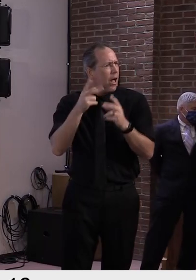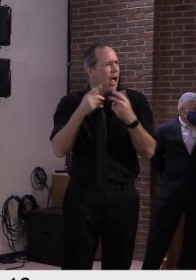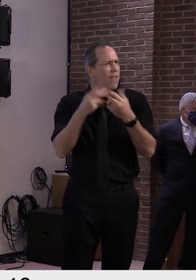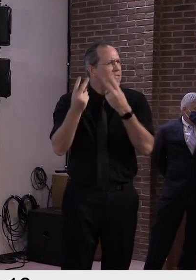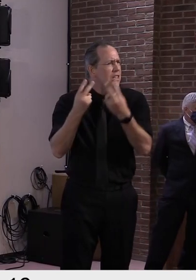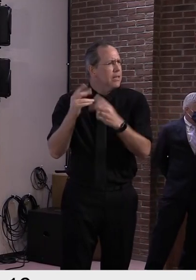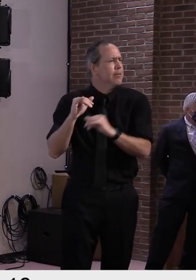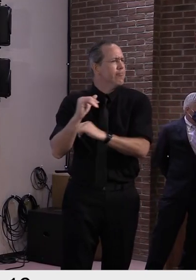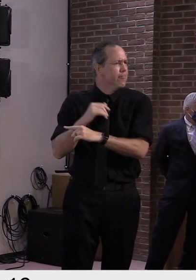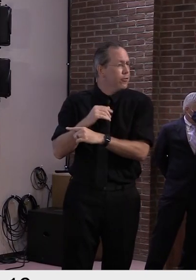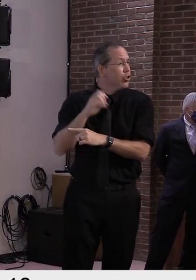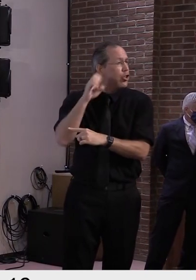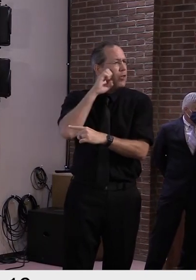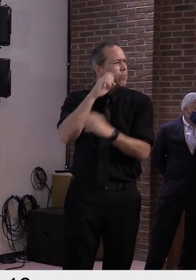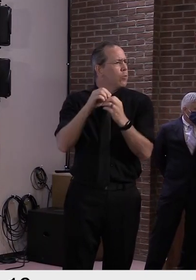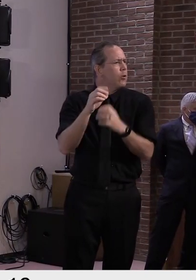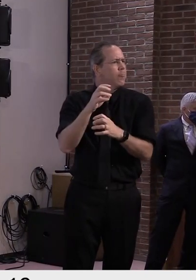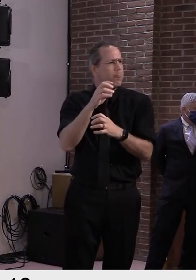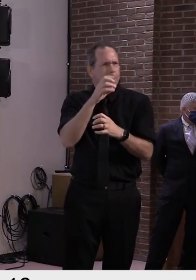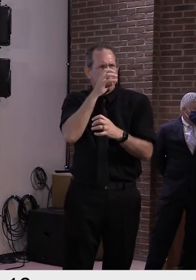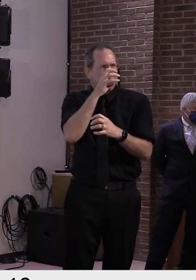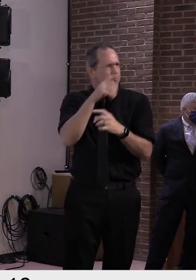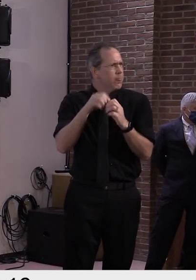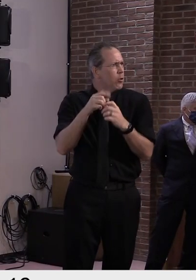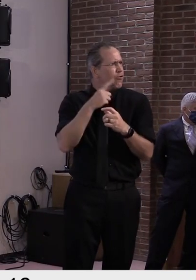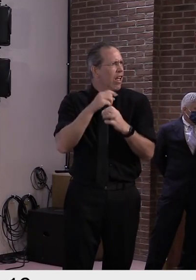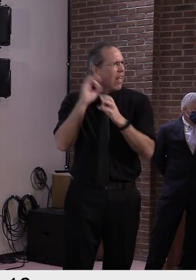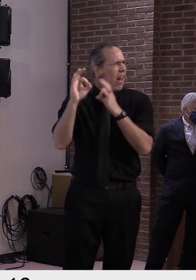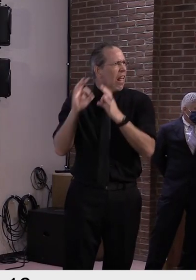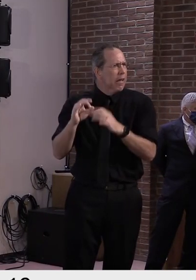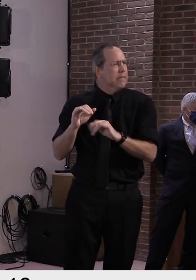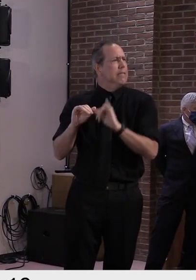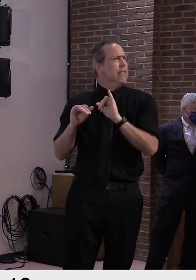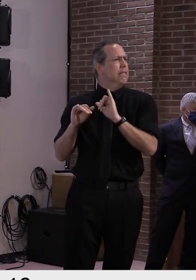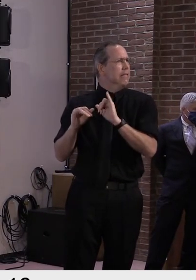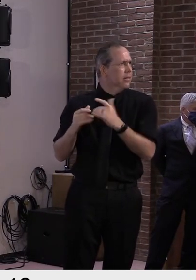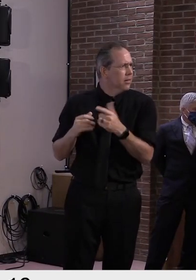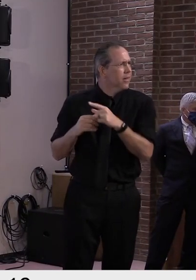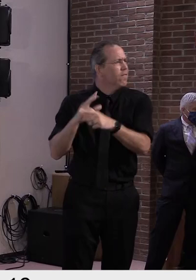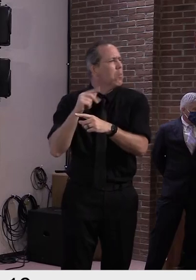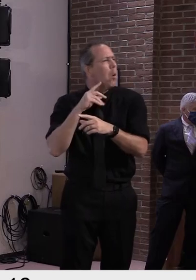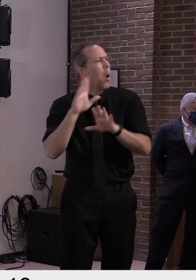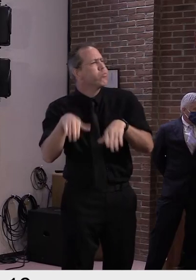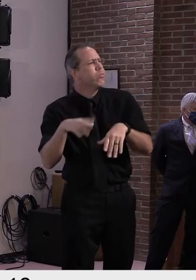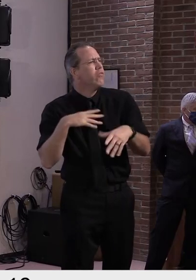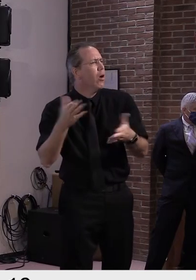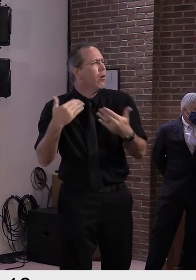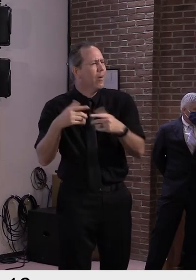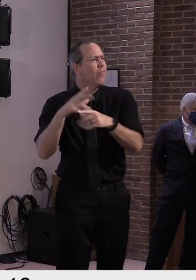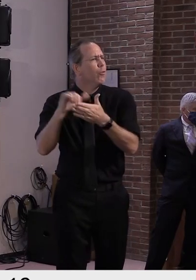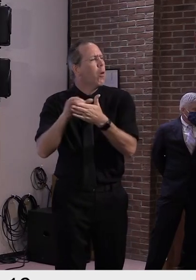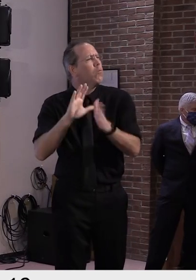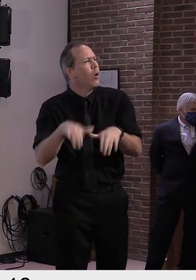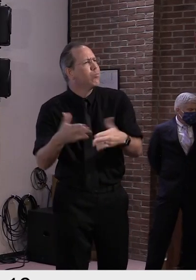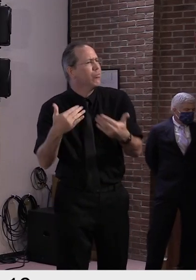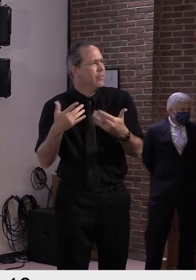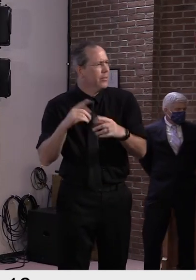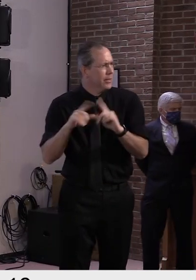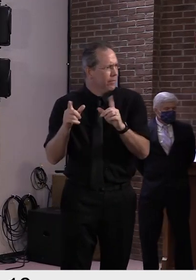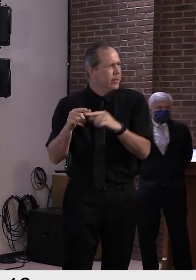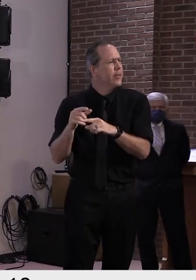EU, that New York employs a much less conservative standard when determining their quarantine requirements. Much of the